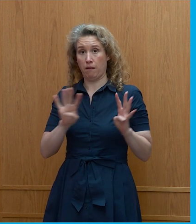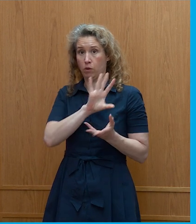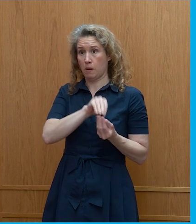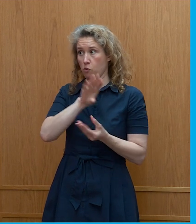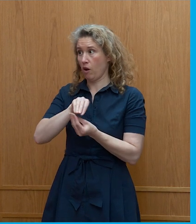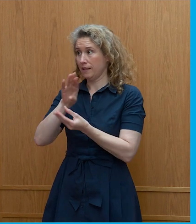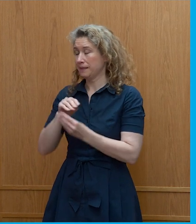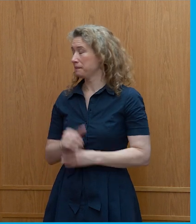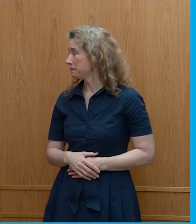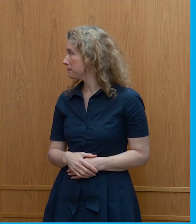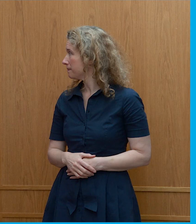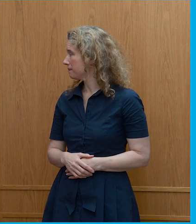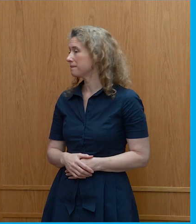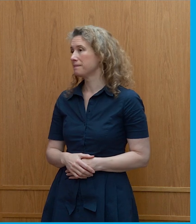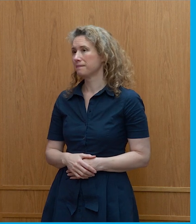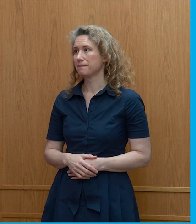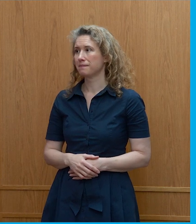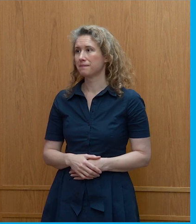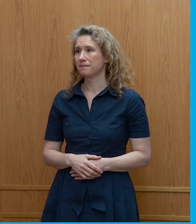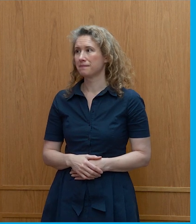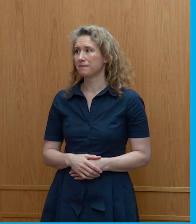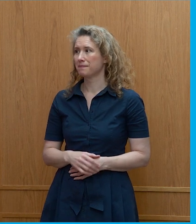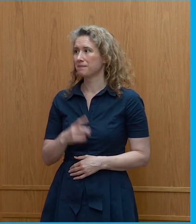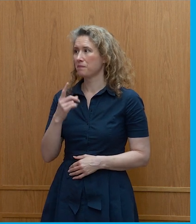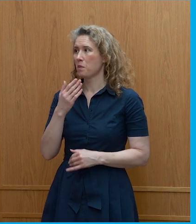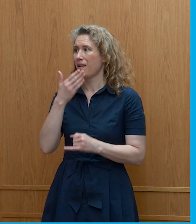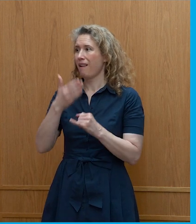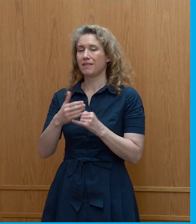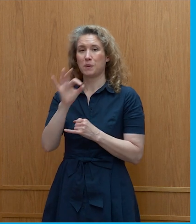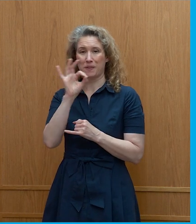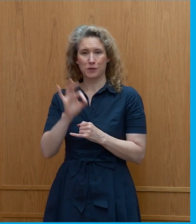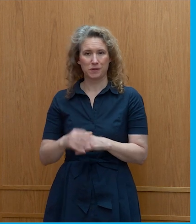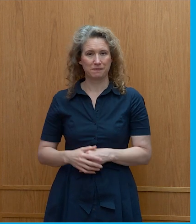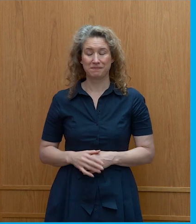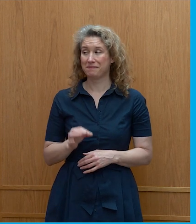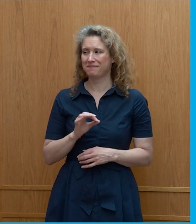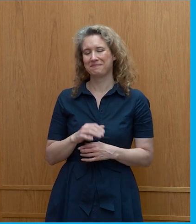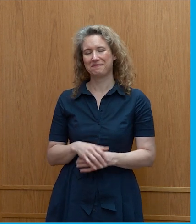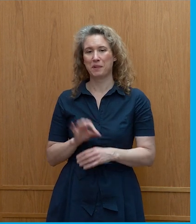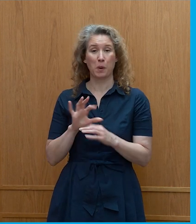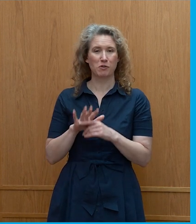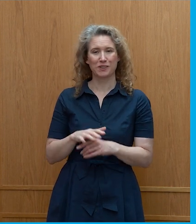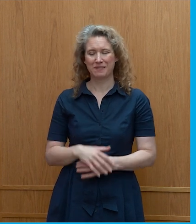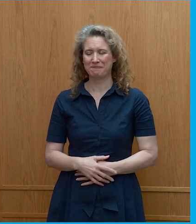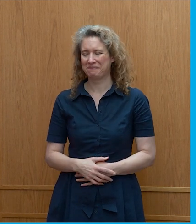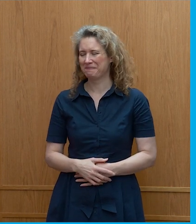so do you want to ask your final question no pressure it's actually going